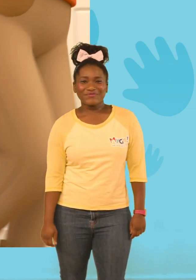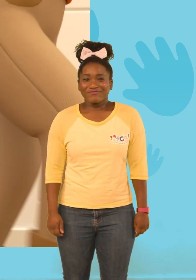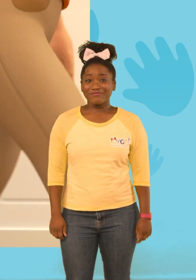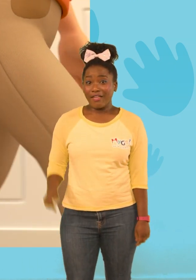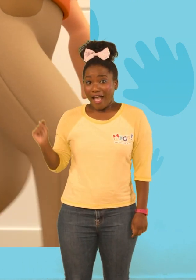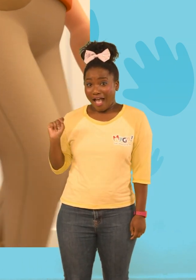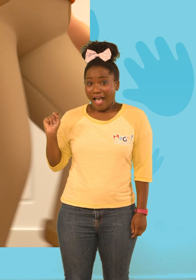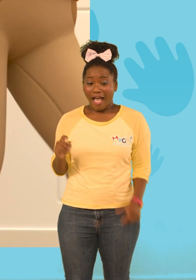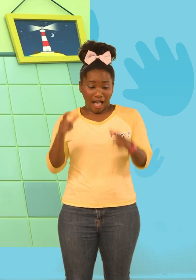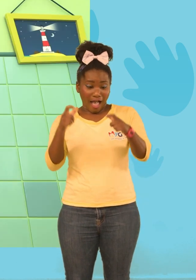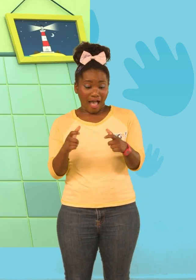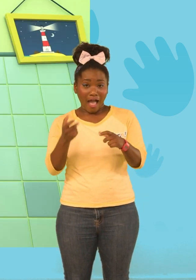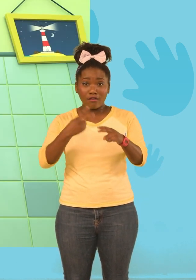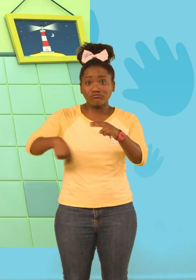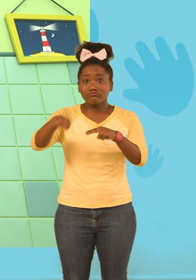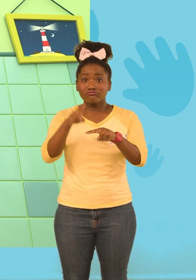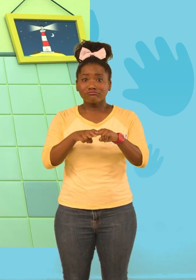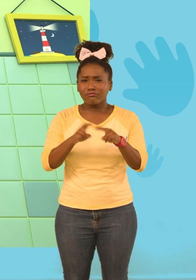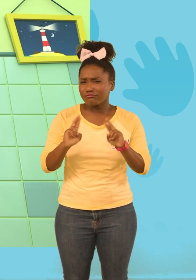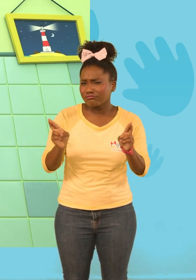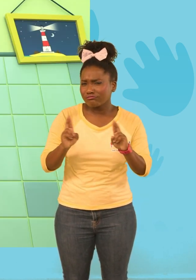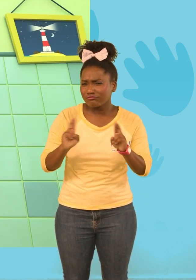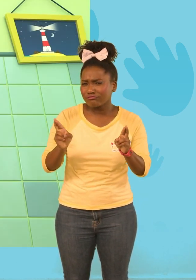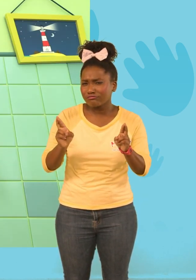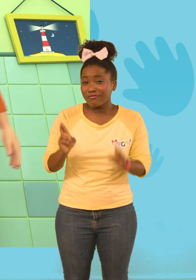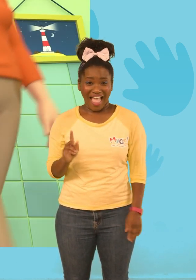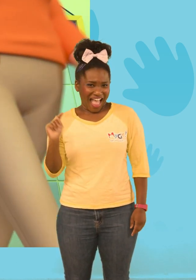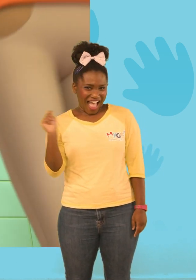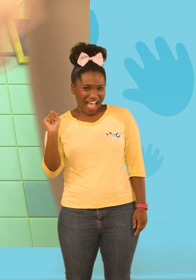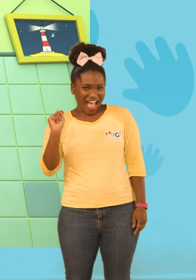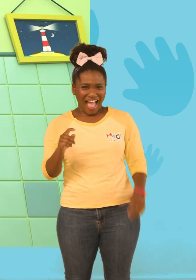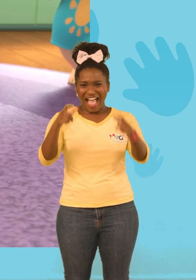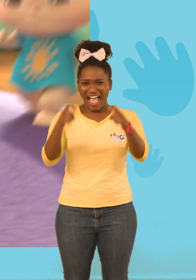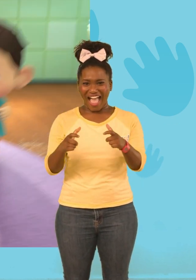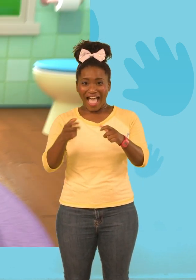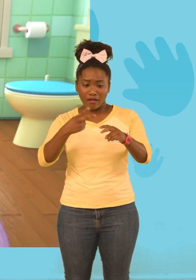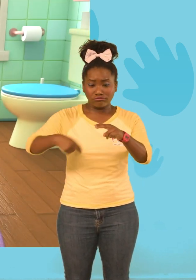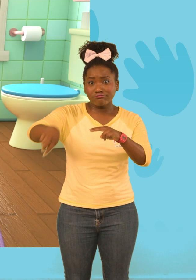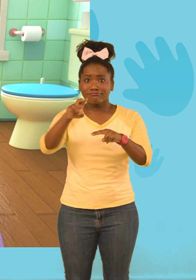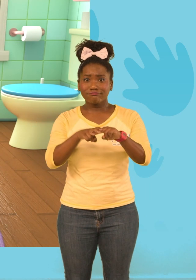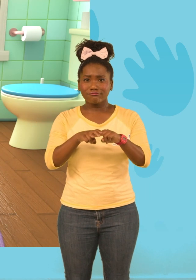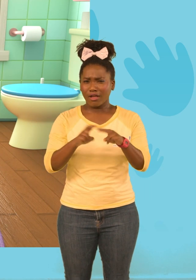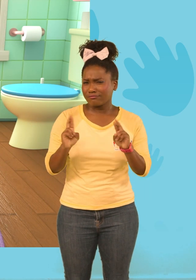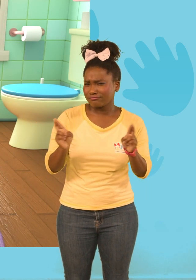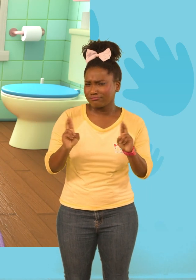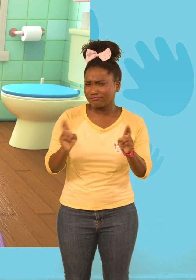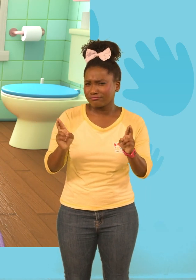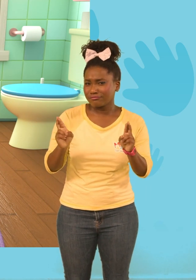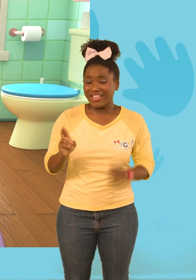Who is ready to sit on the potty? Who is ready to sit on the potty?